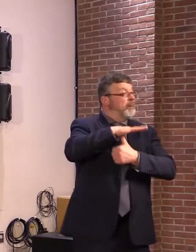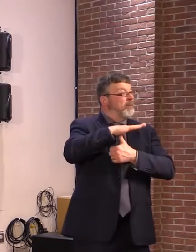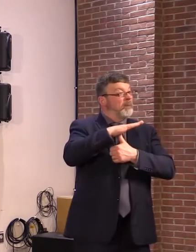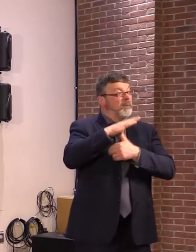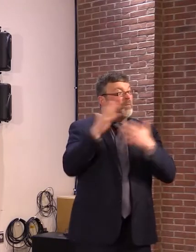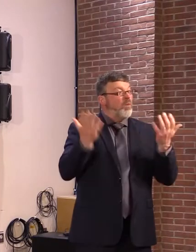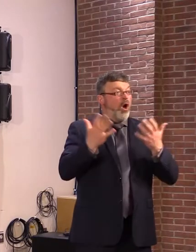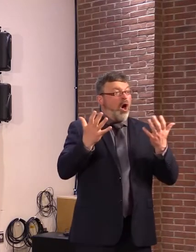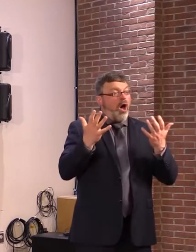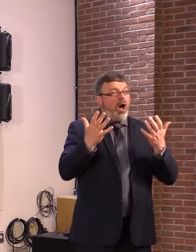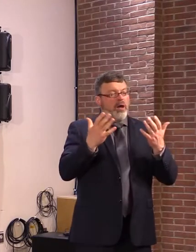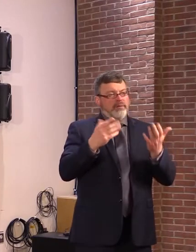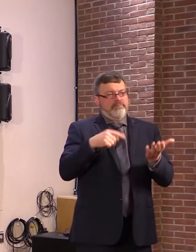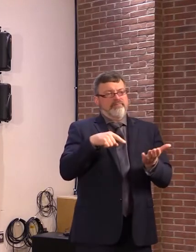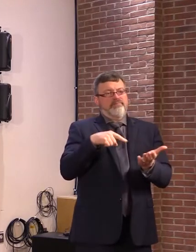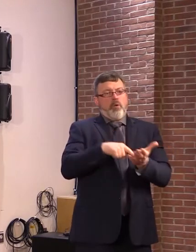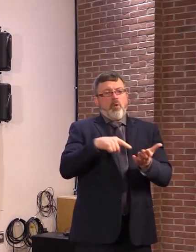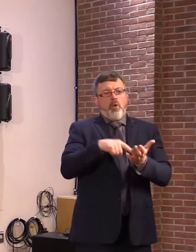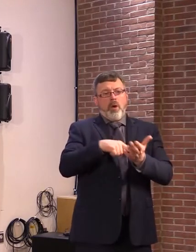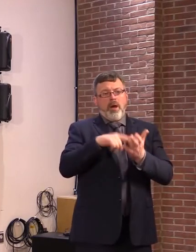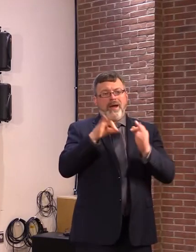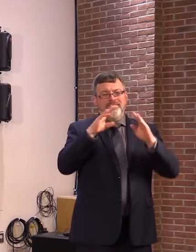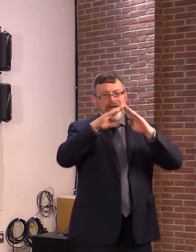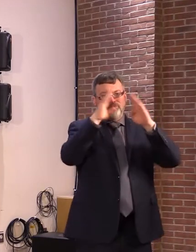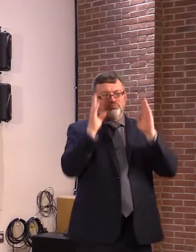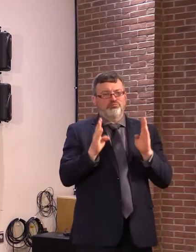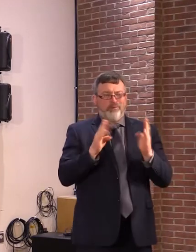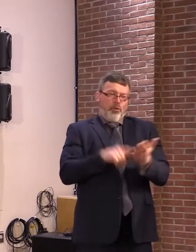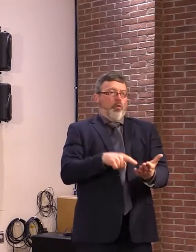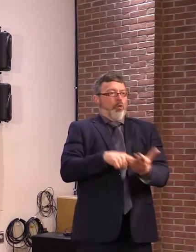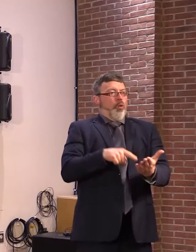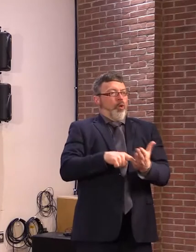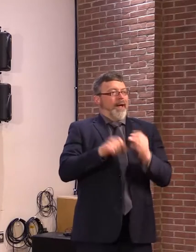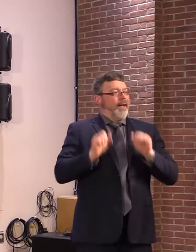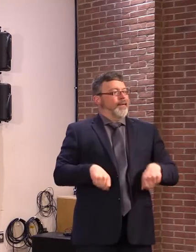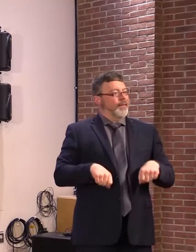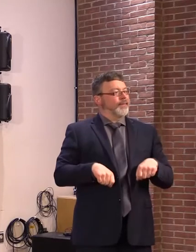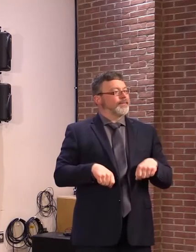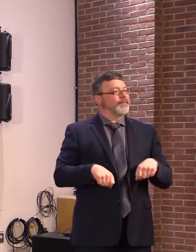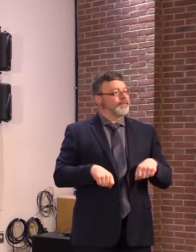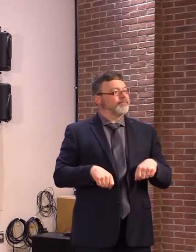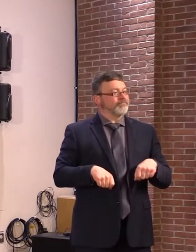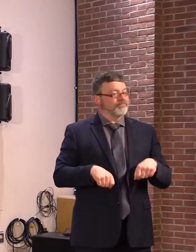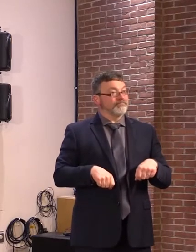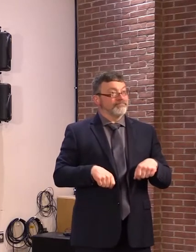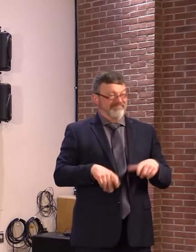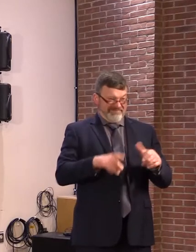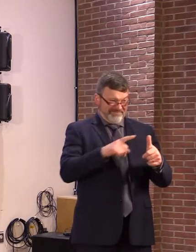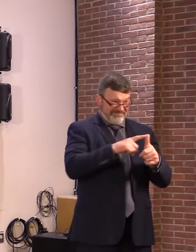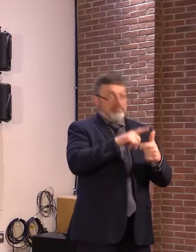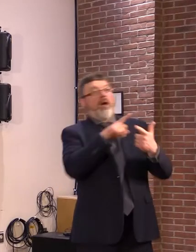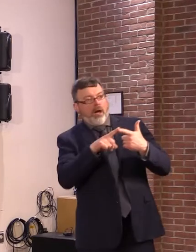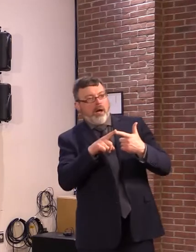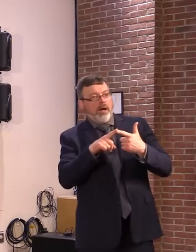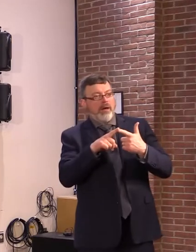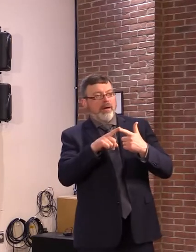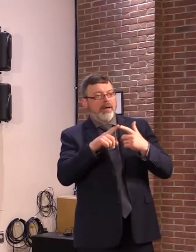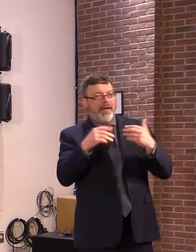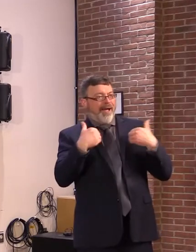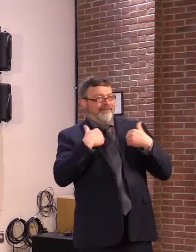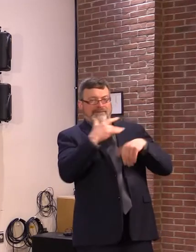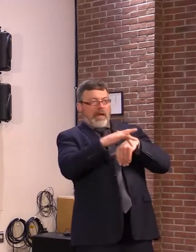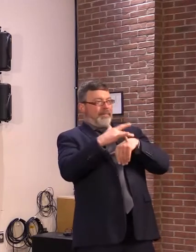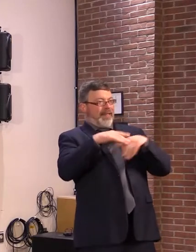affordable housing access and affordability to housing is making their communities less vibrant. It's making it difficult to attract